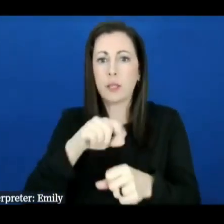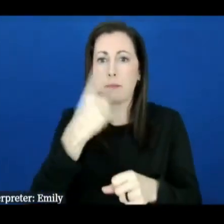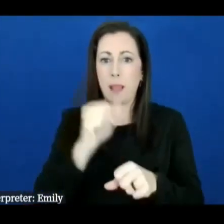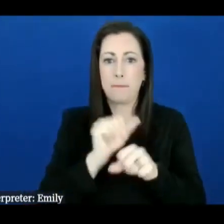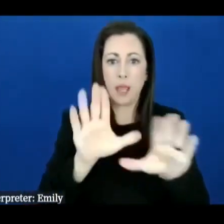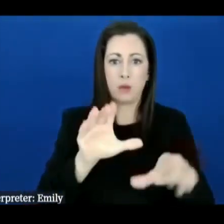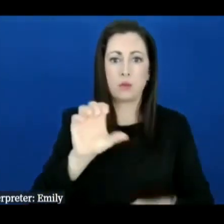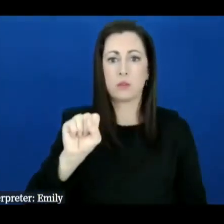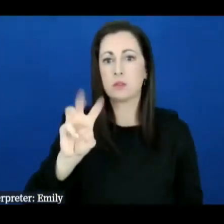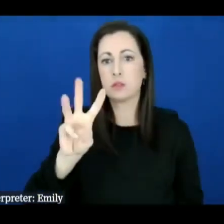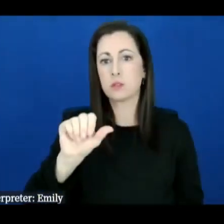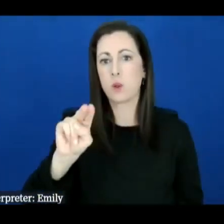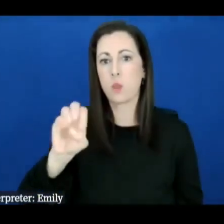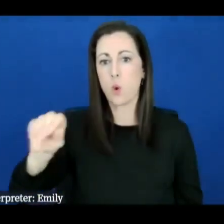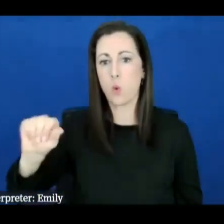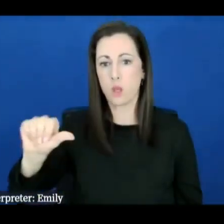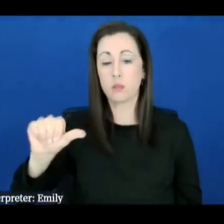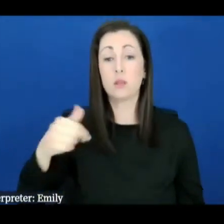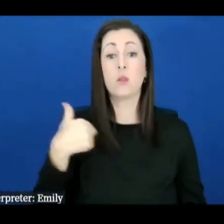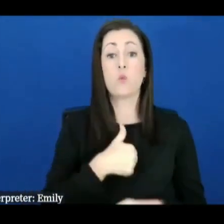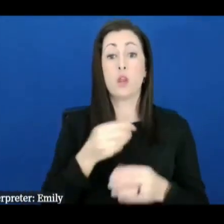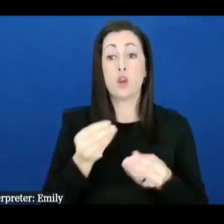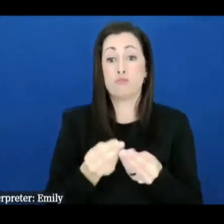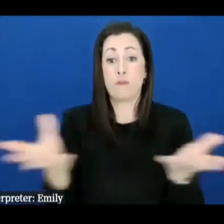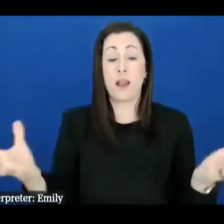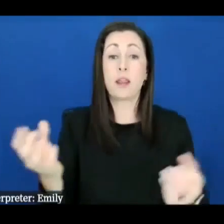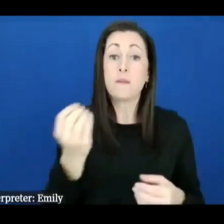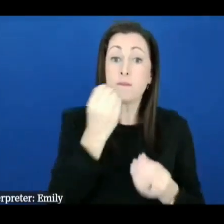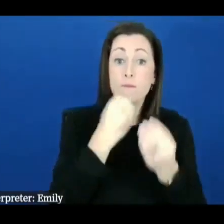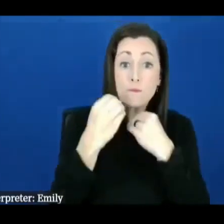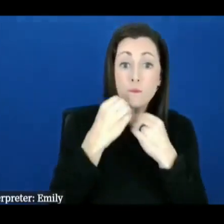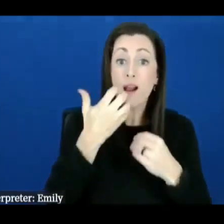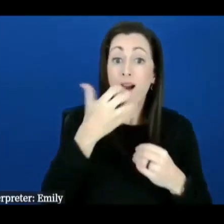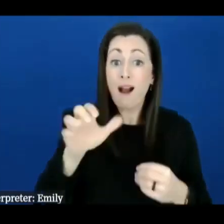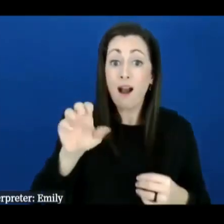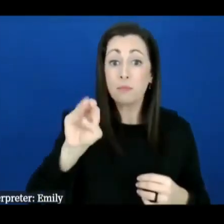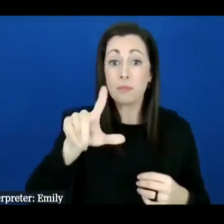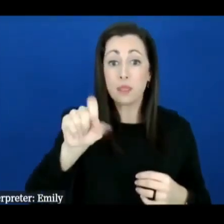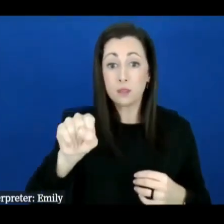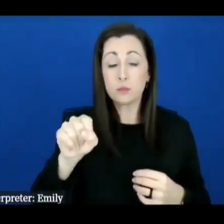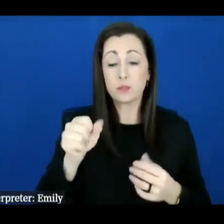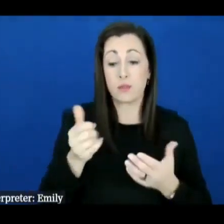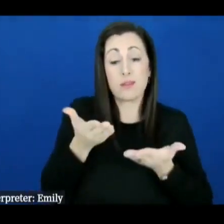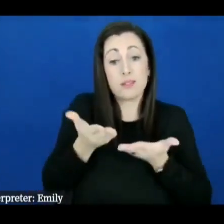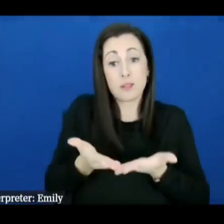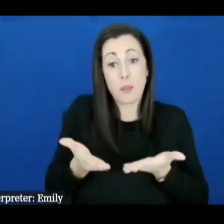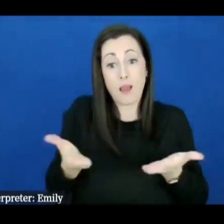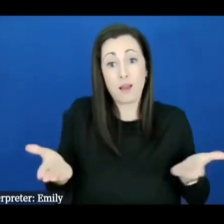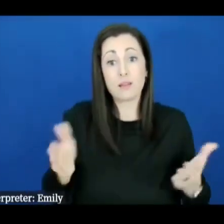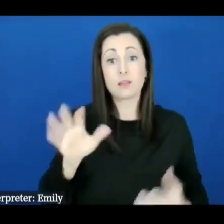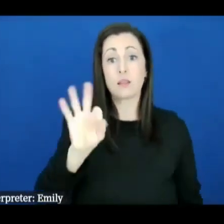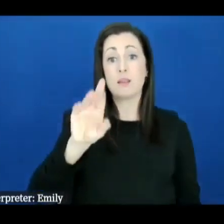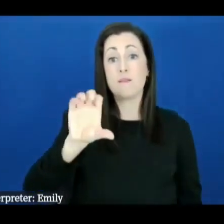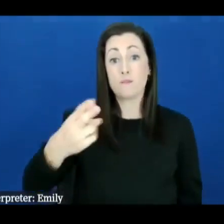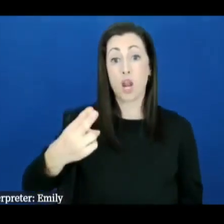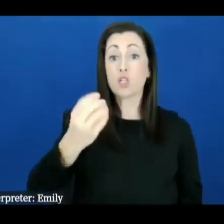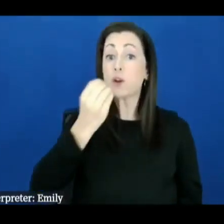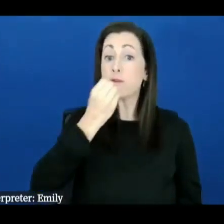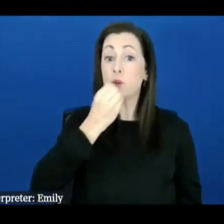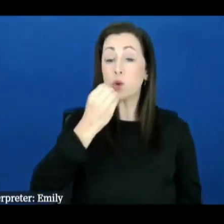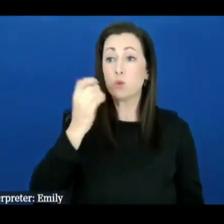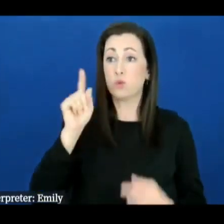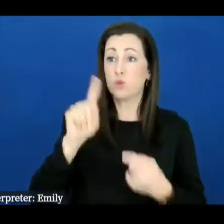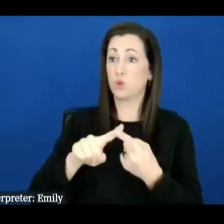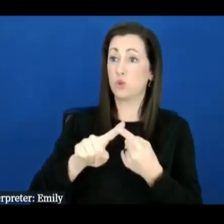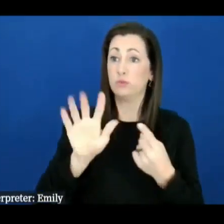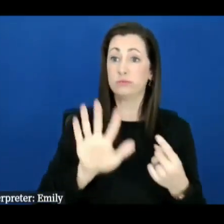um food hot meals supplies and fresh food to around anywhere between 10